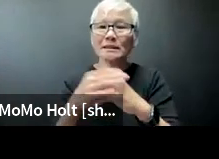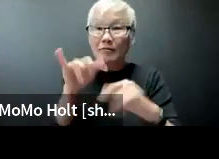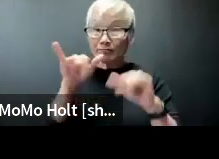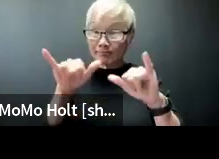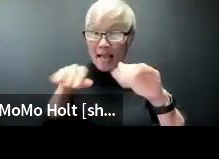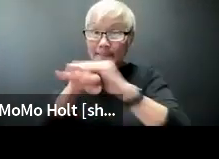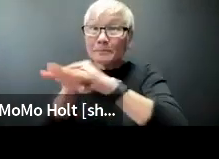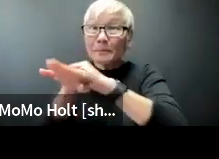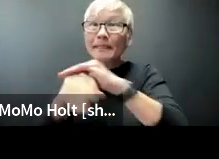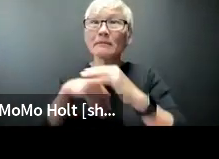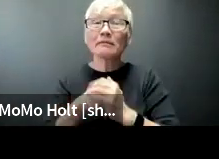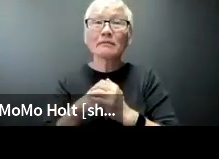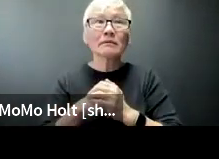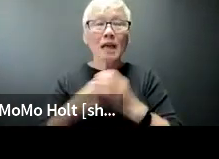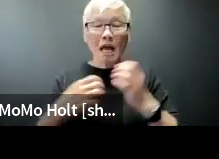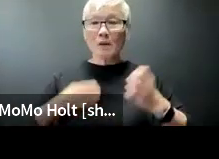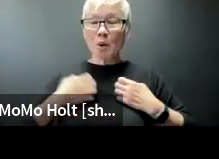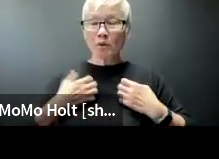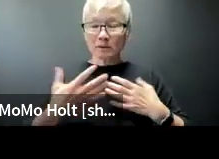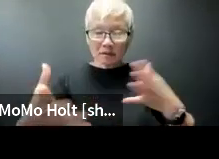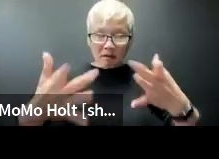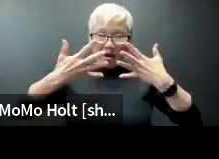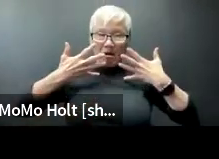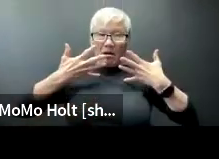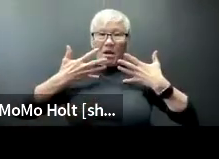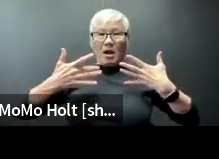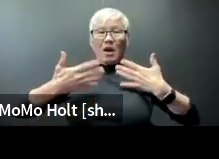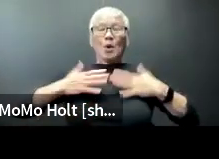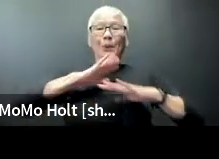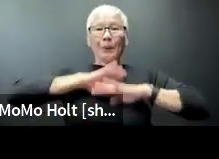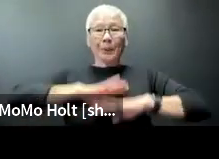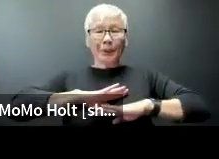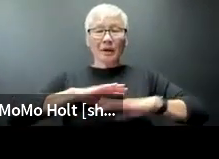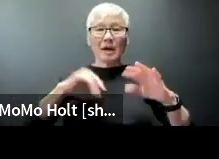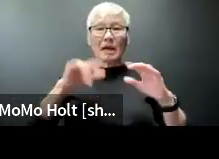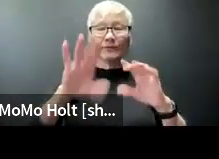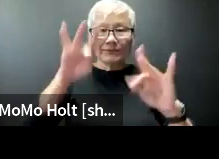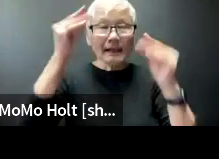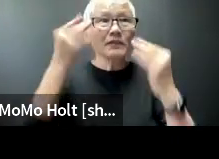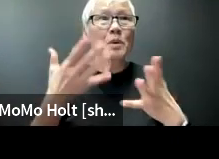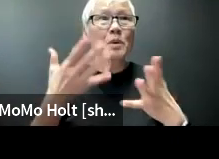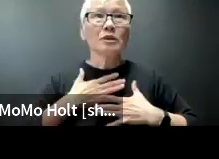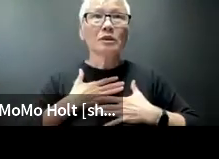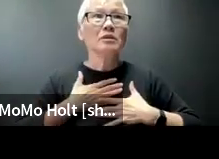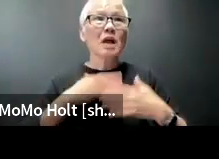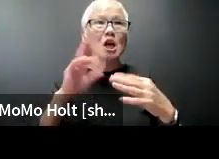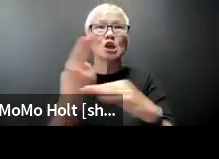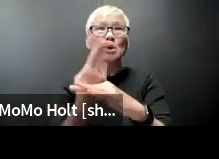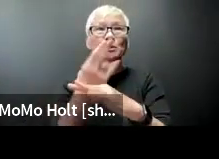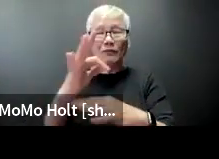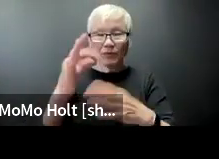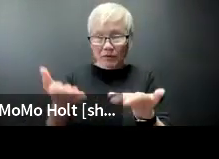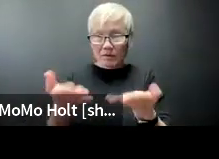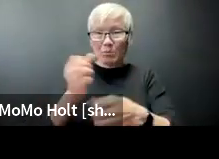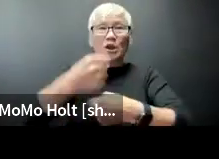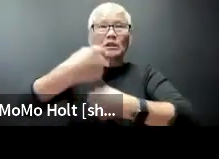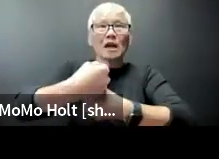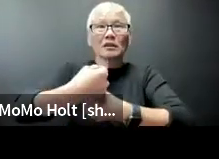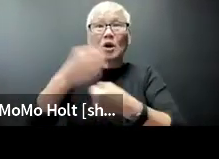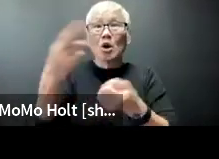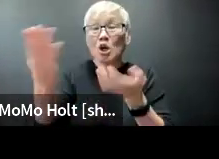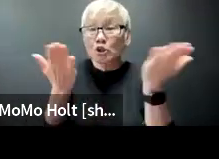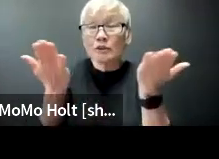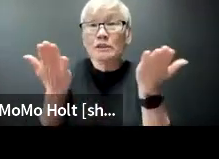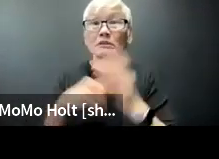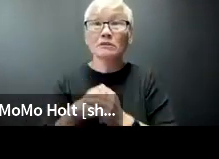sense of satisfaction, improve the usability and accessibility and emotional impact of a product or service that they're